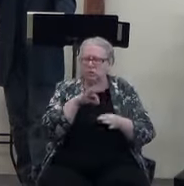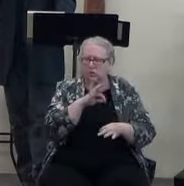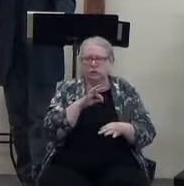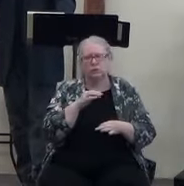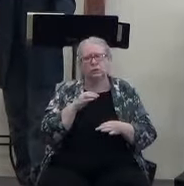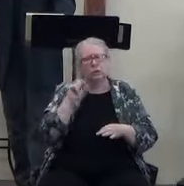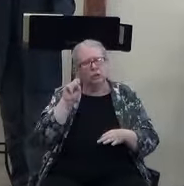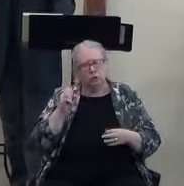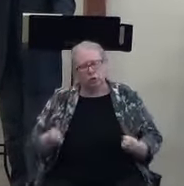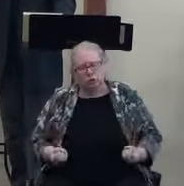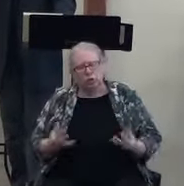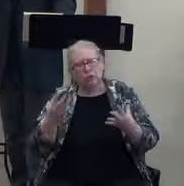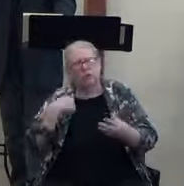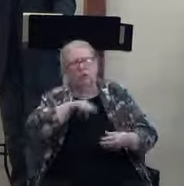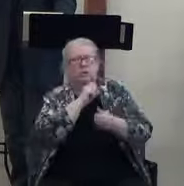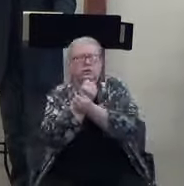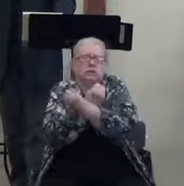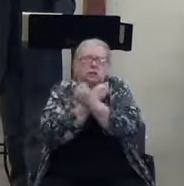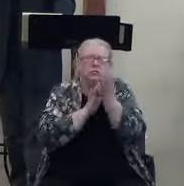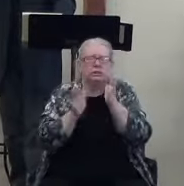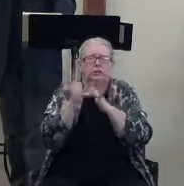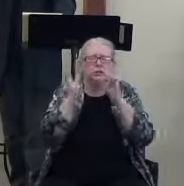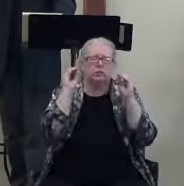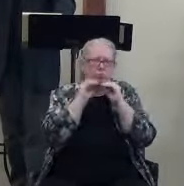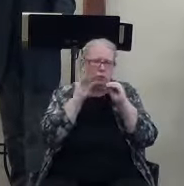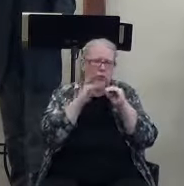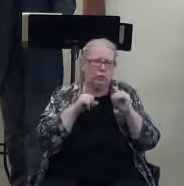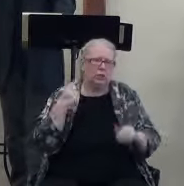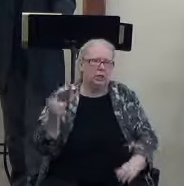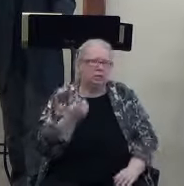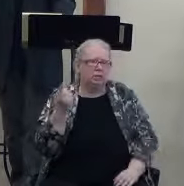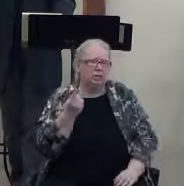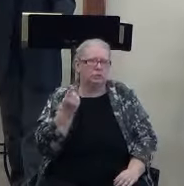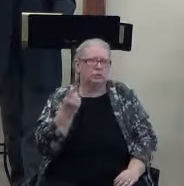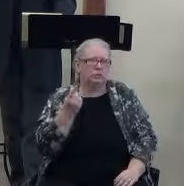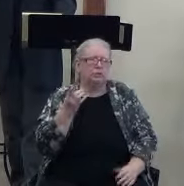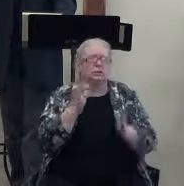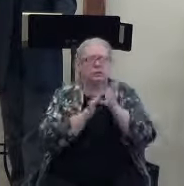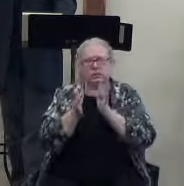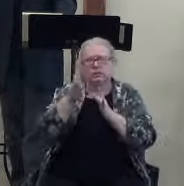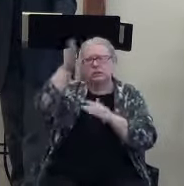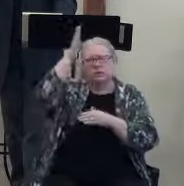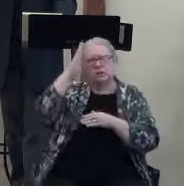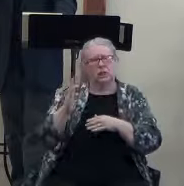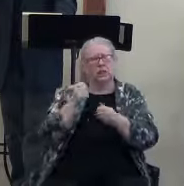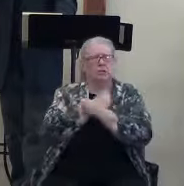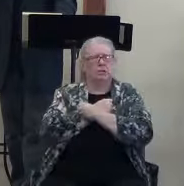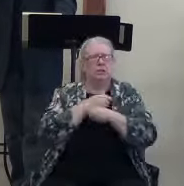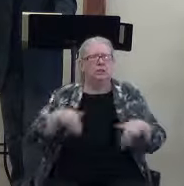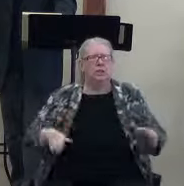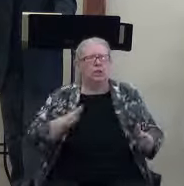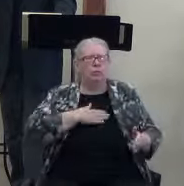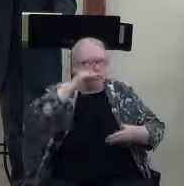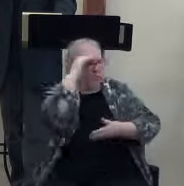ever. God is love. Oh, yeah. Yeah. God's love, all right. He let my son die two weeks